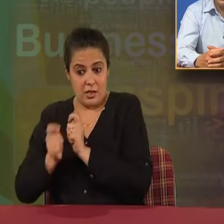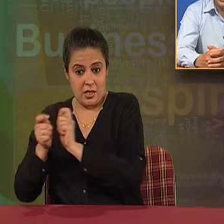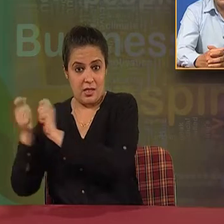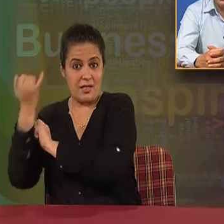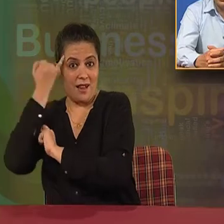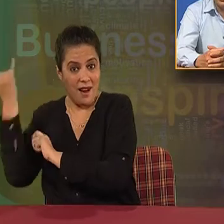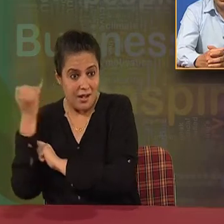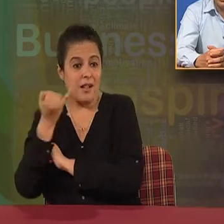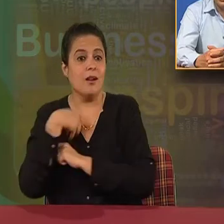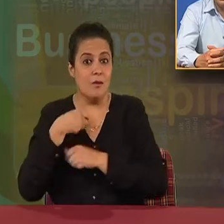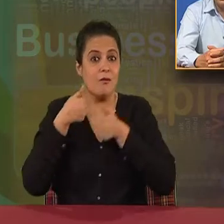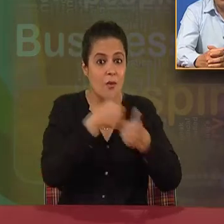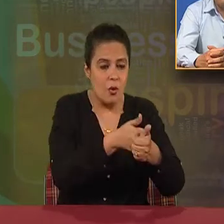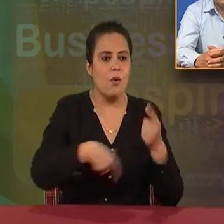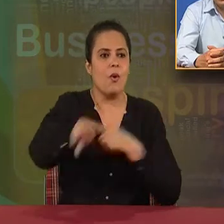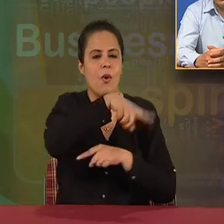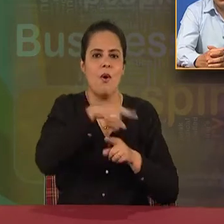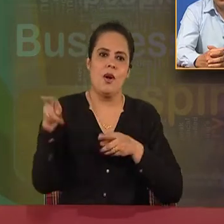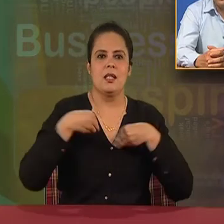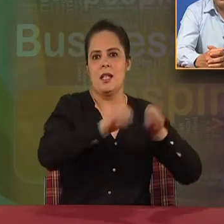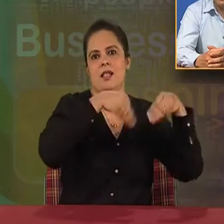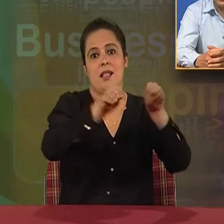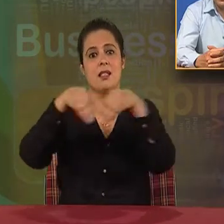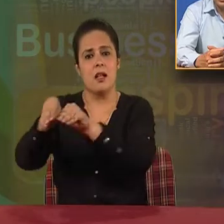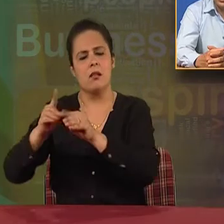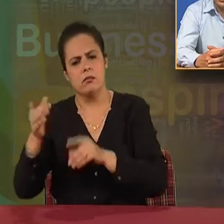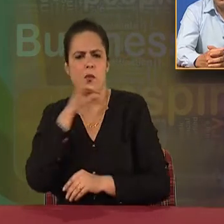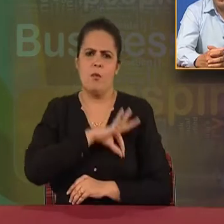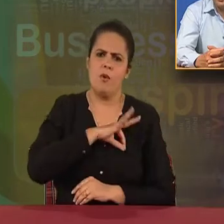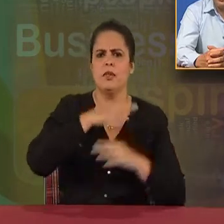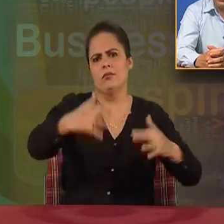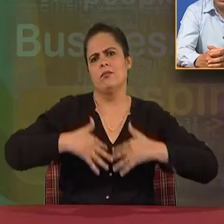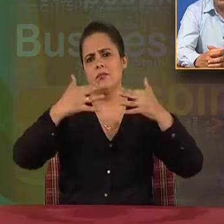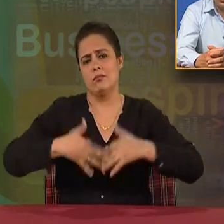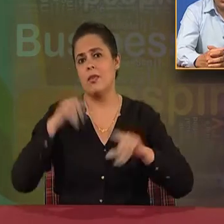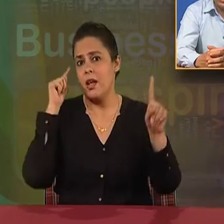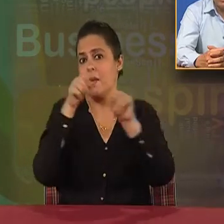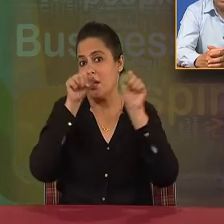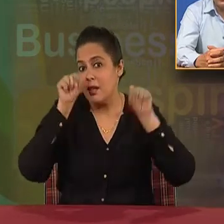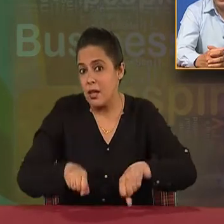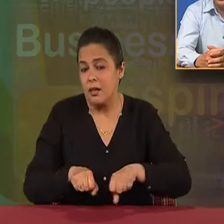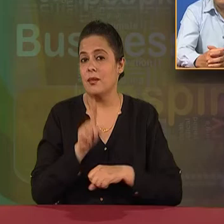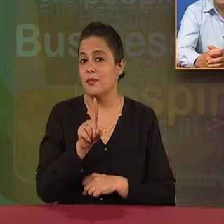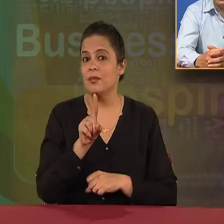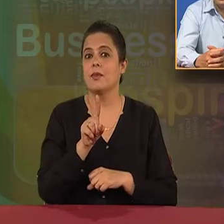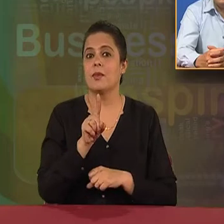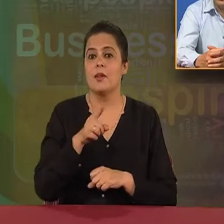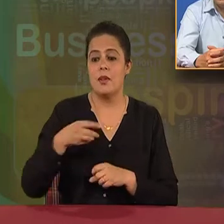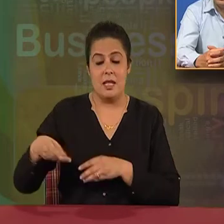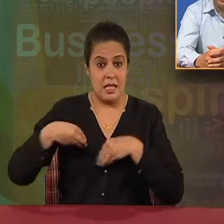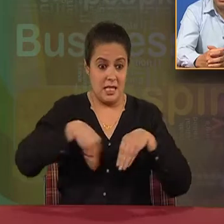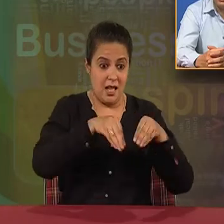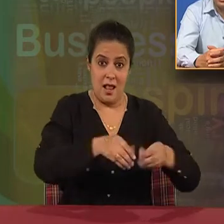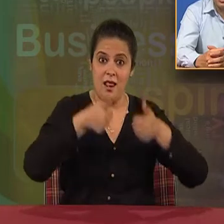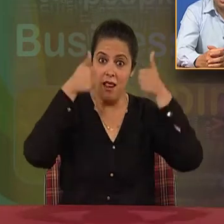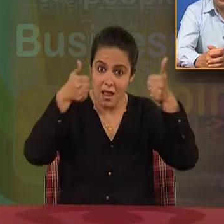whatever goal they have set in, either for the sales or for the profits, they will be able to achieve only when they are able to sell the products